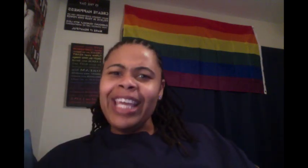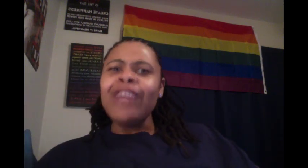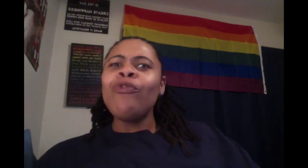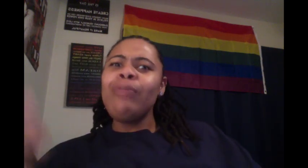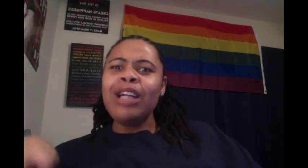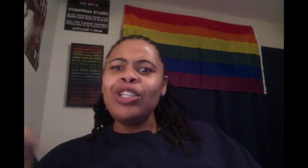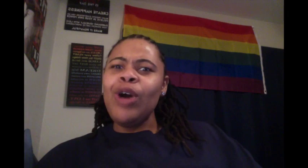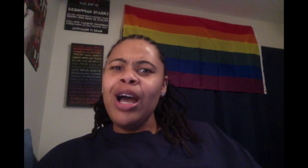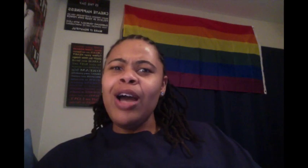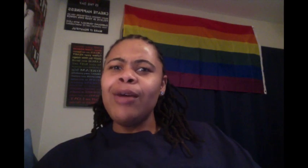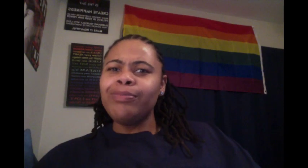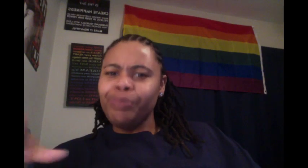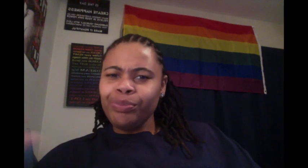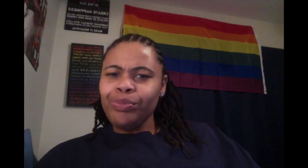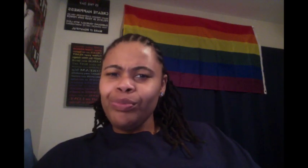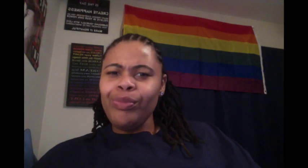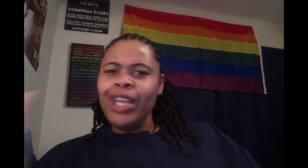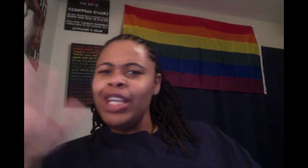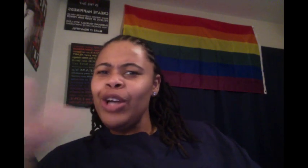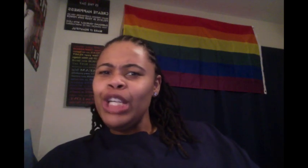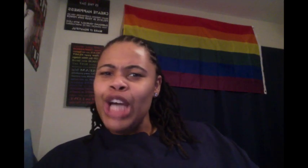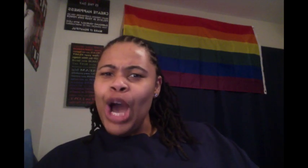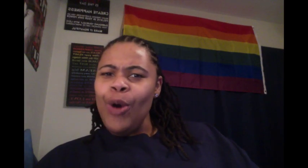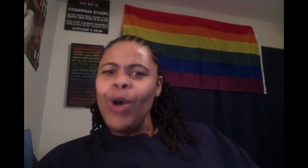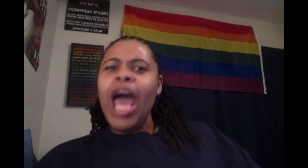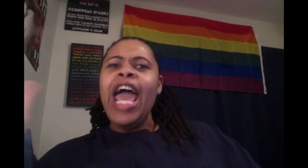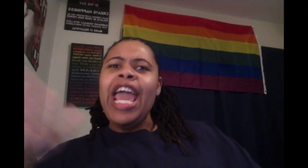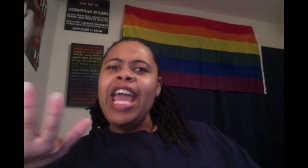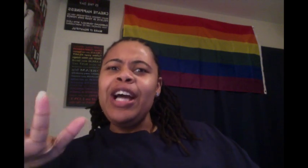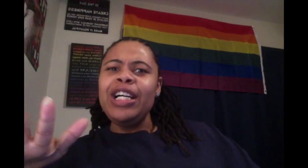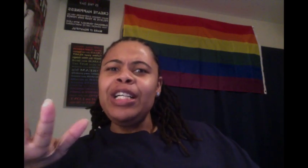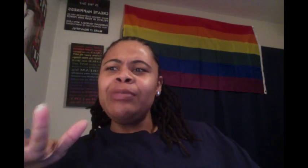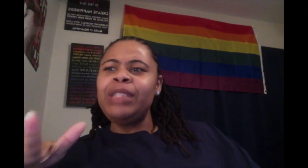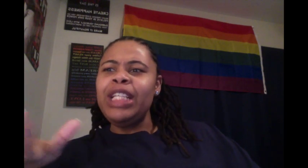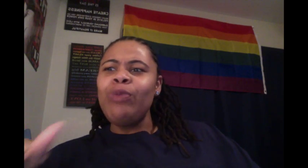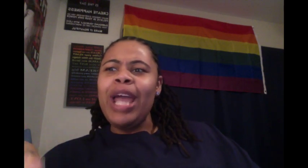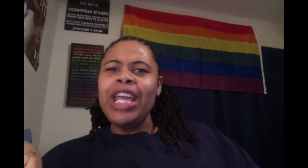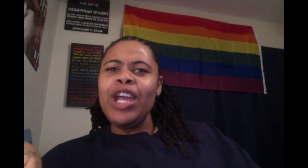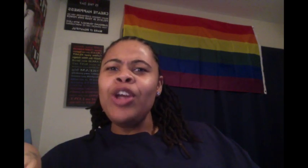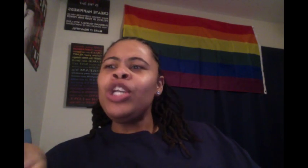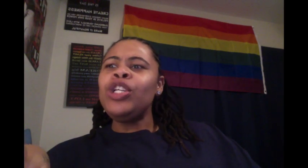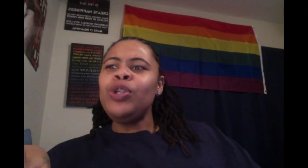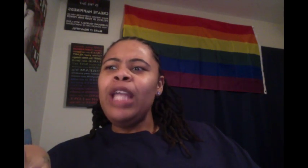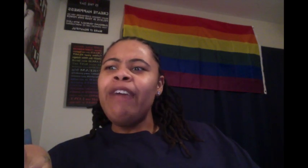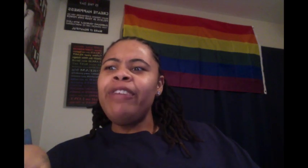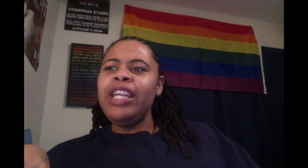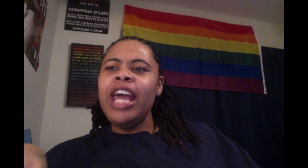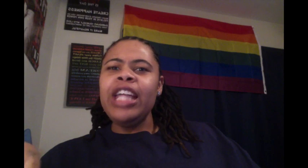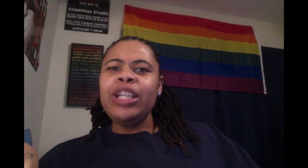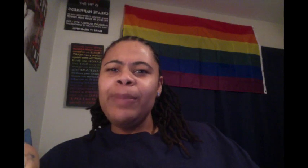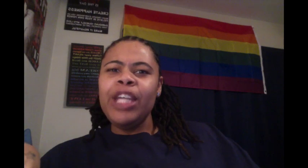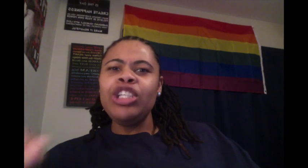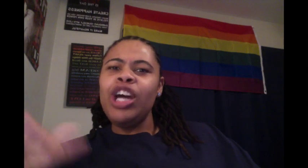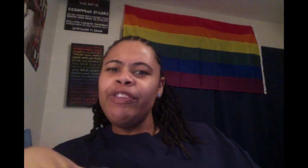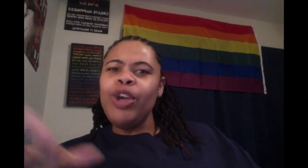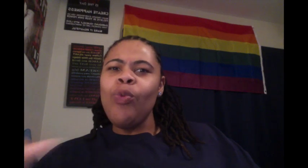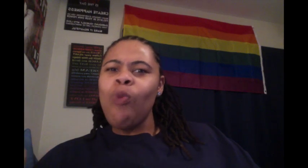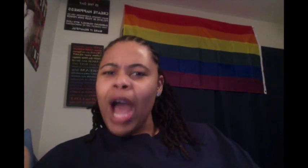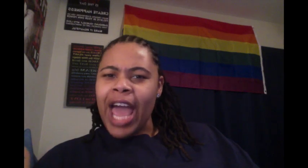from out your, you know, your coat. And this right here, you left in there that's your picture of your wife